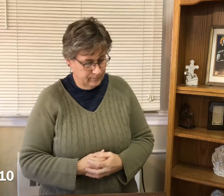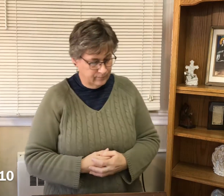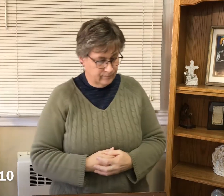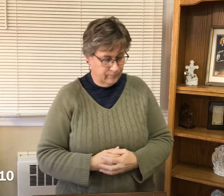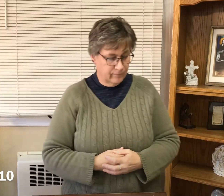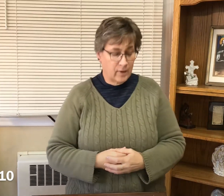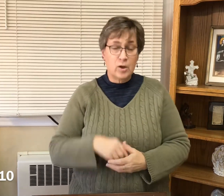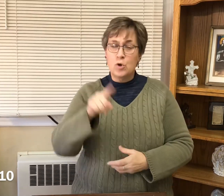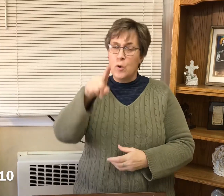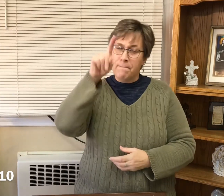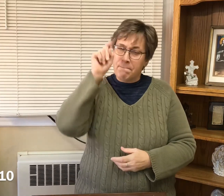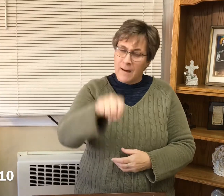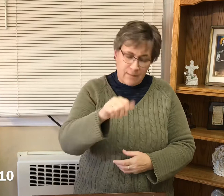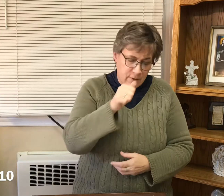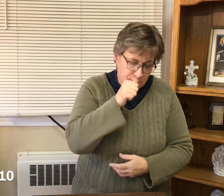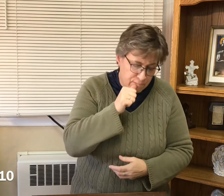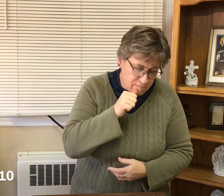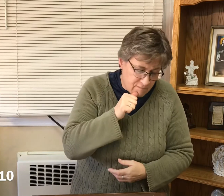You too must be patient.